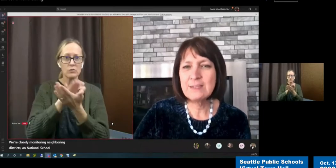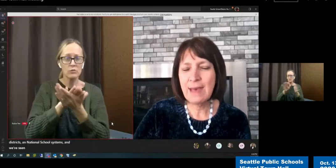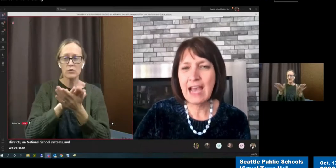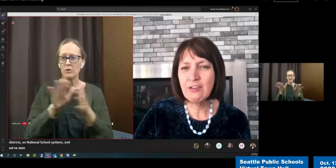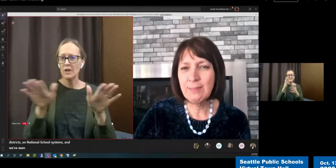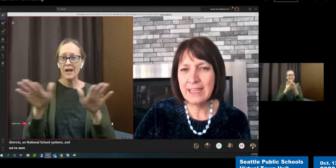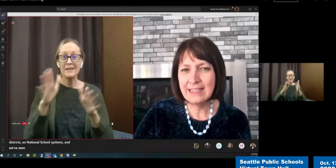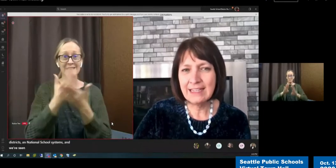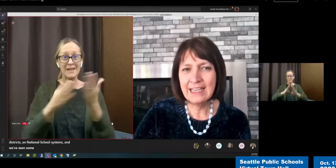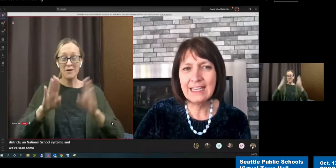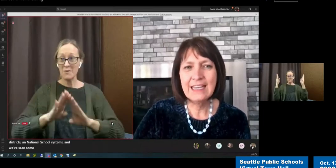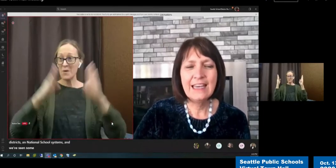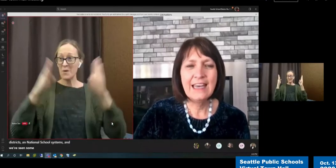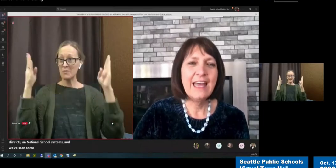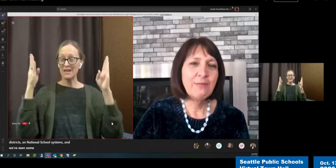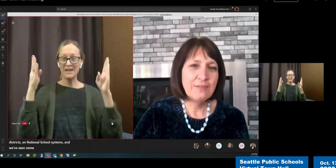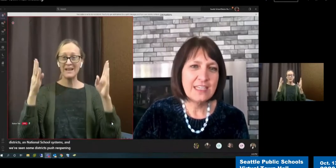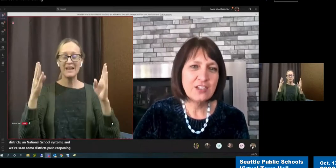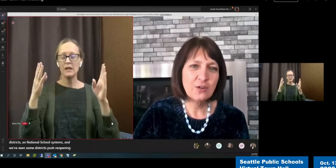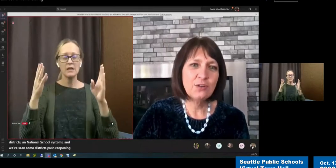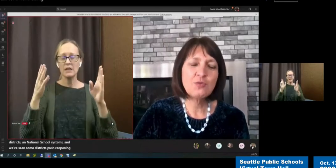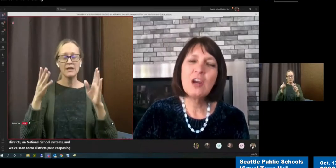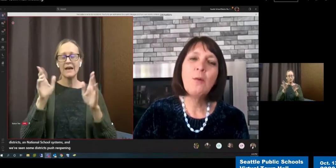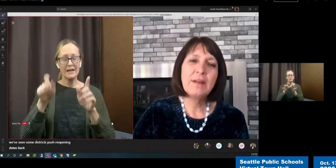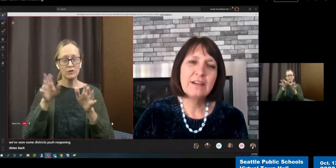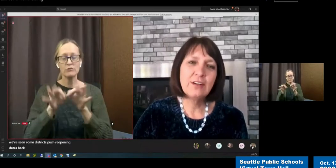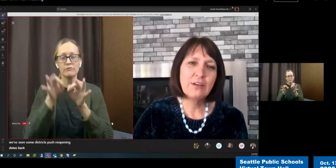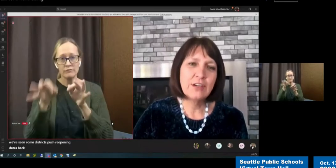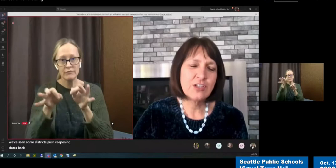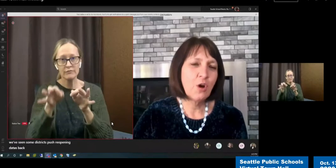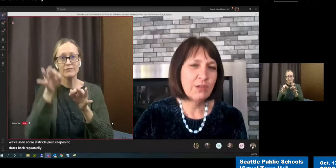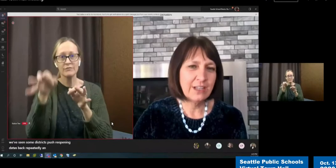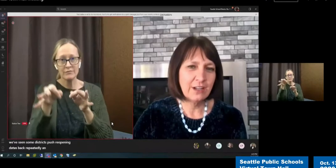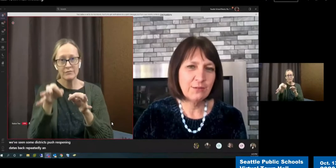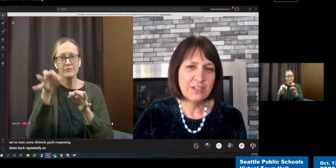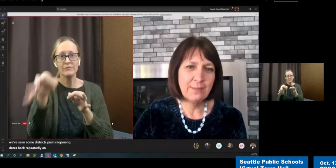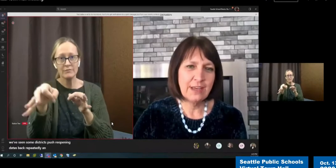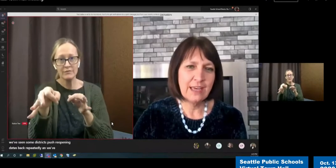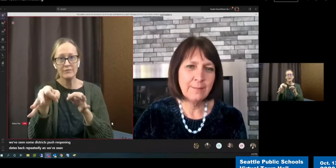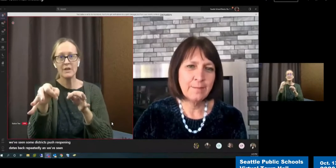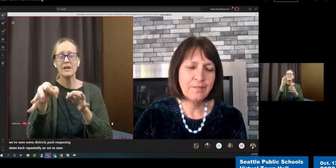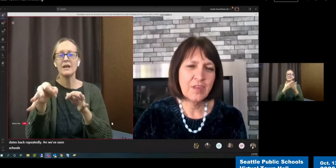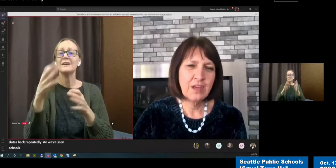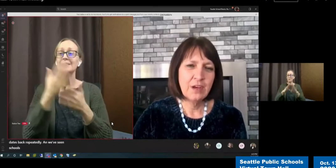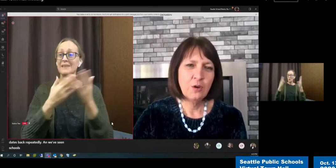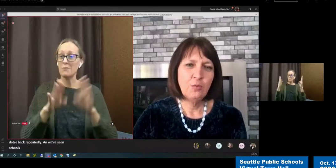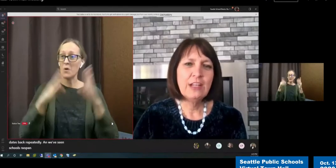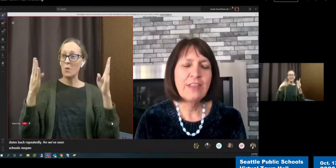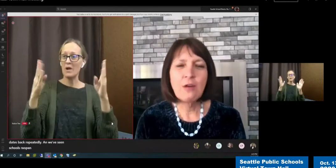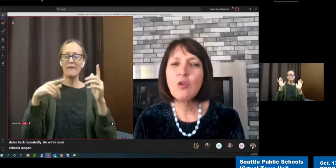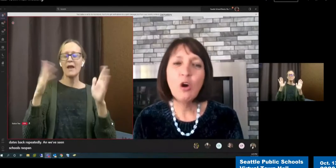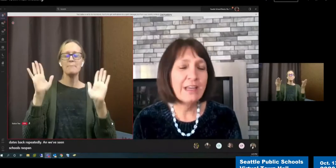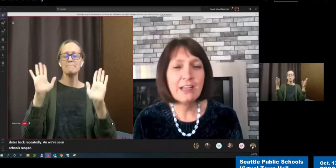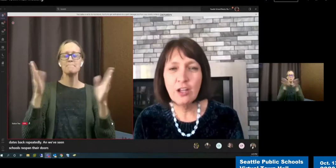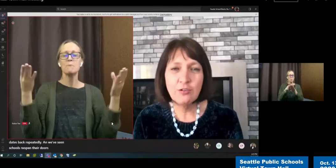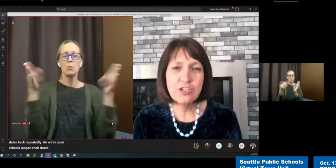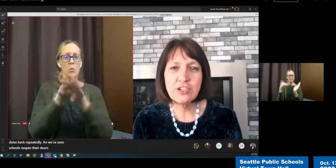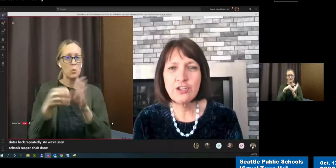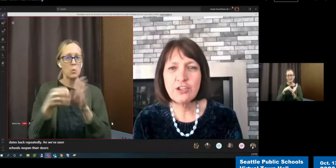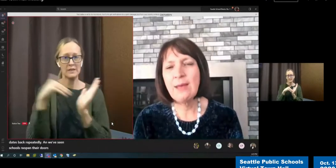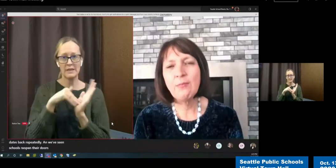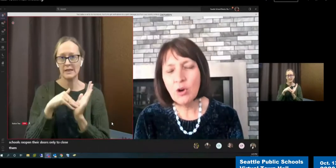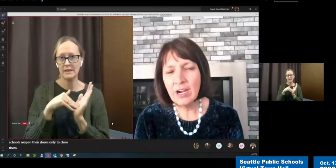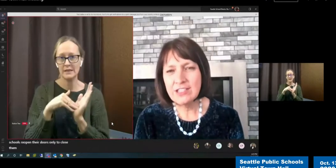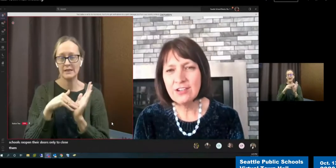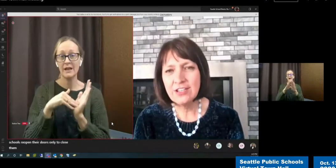dates back repeatedly. And we've seen schools reopen their doors only to close them again. We know that rolling closures